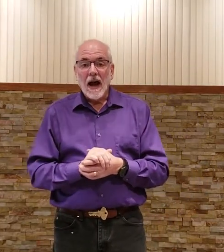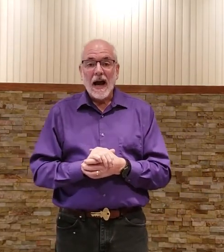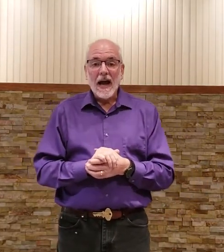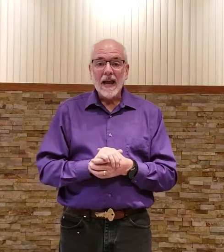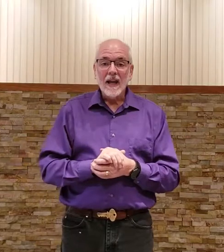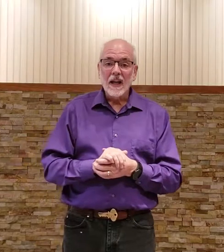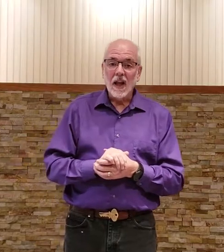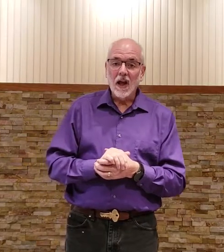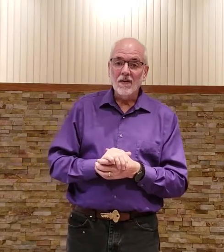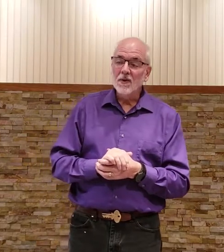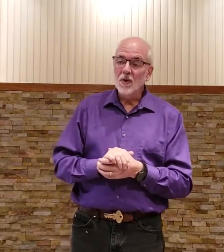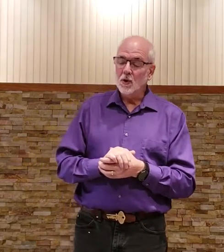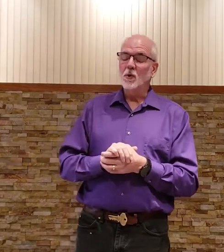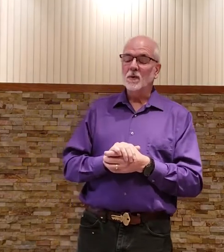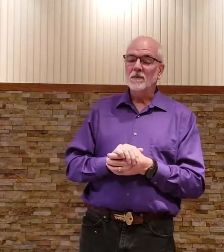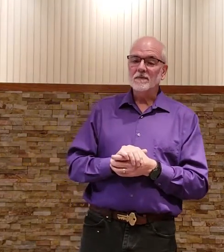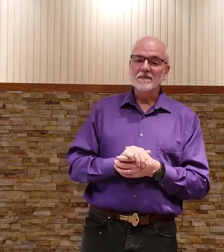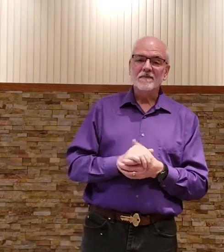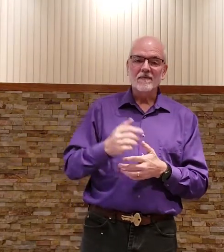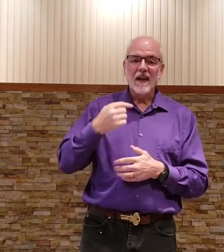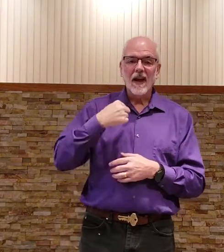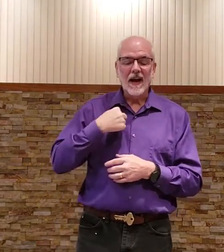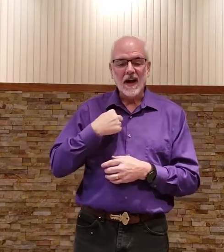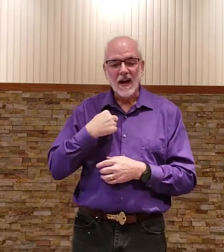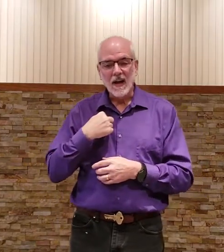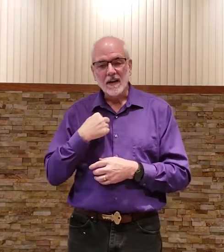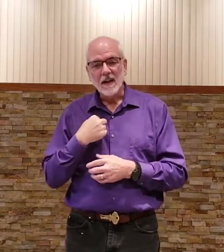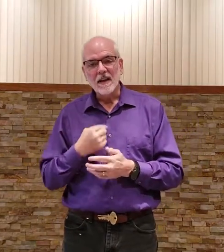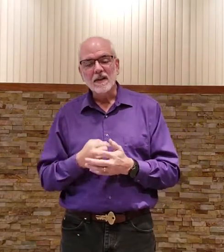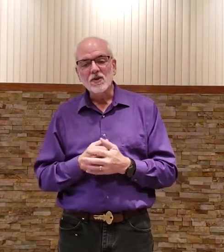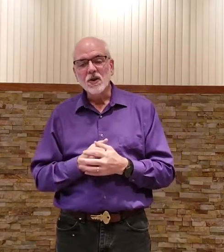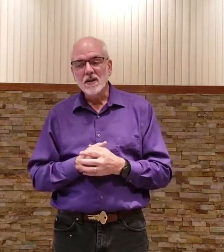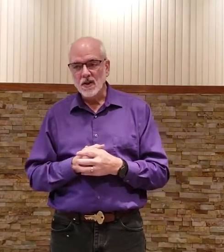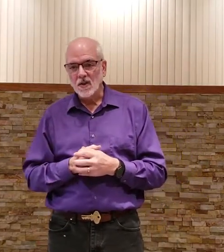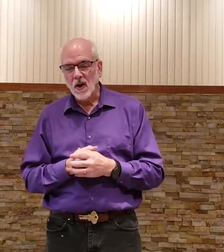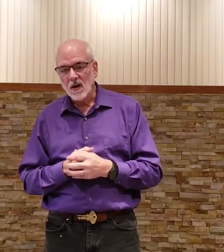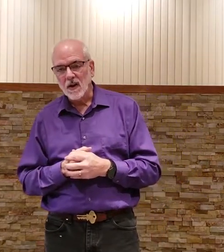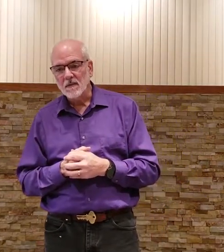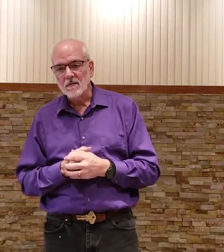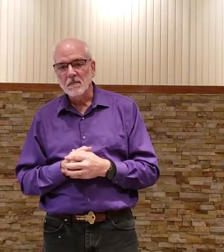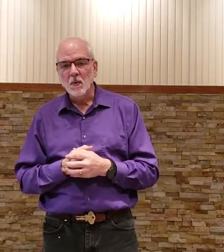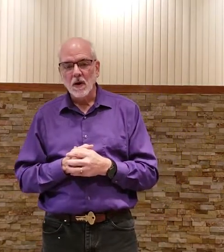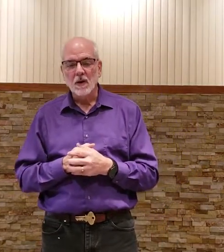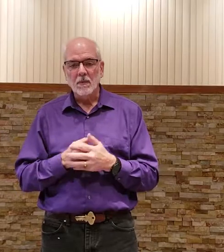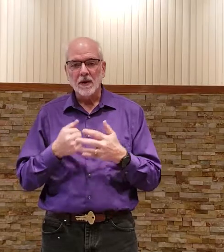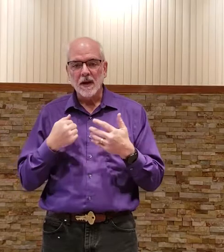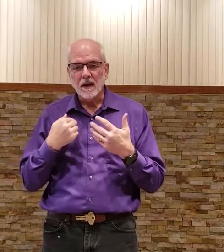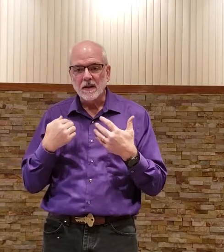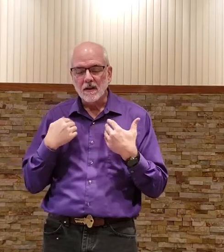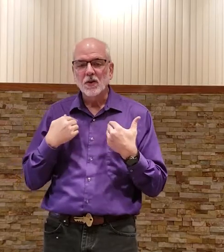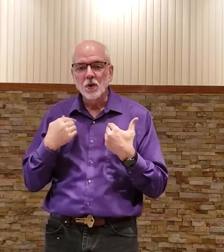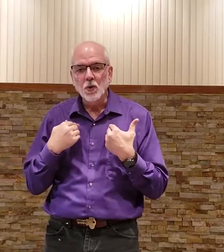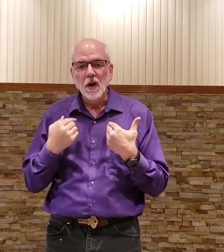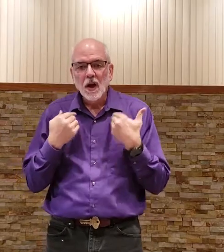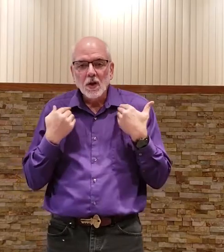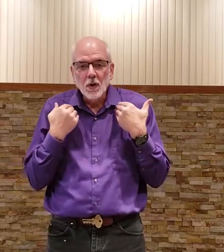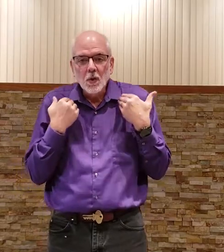i loved you i this is jesus talking but we're going to pretend it's you you